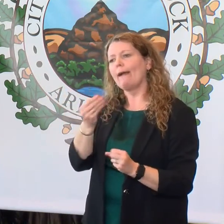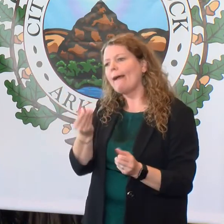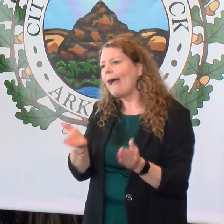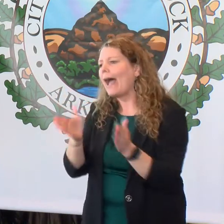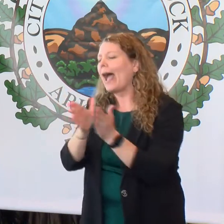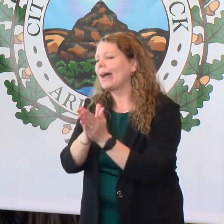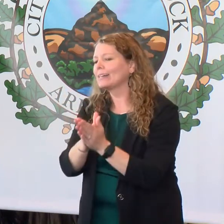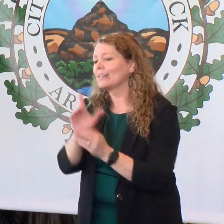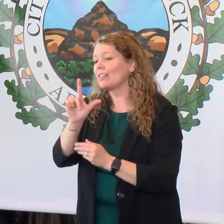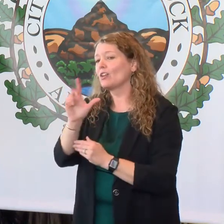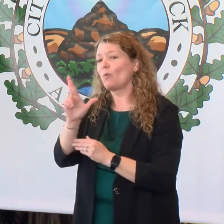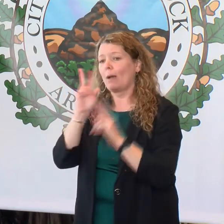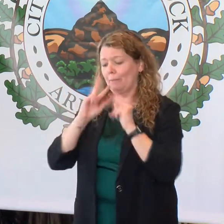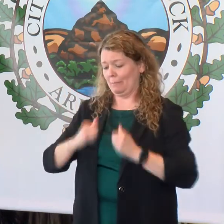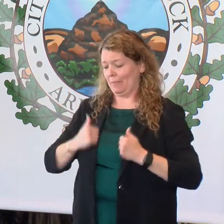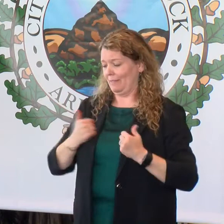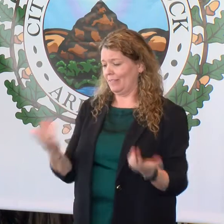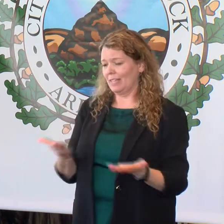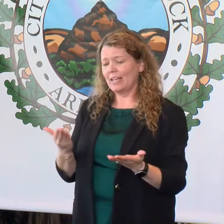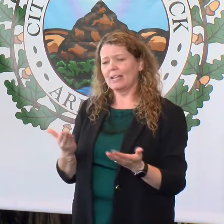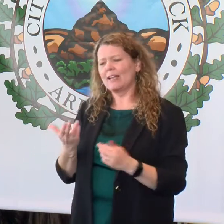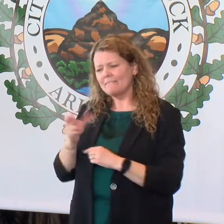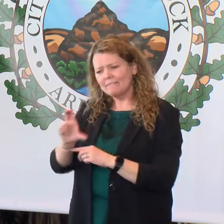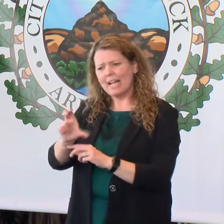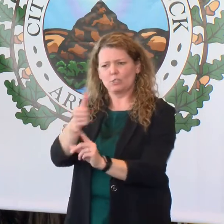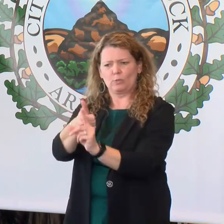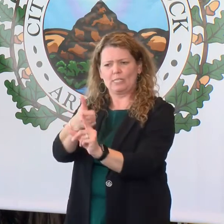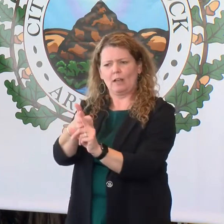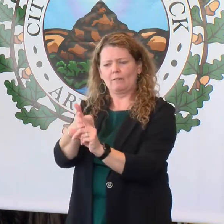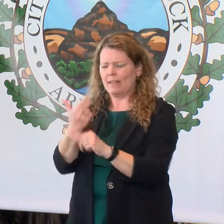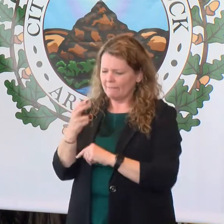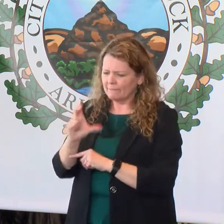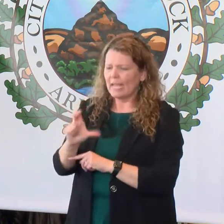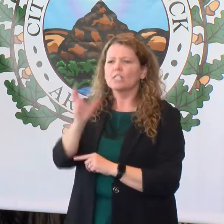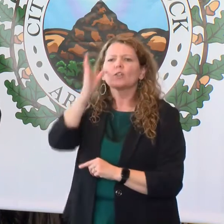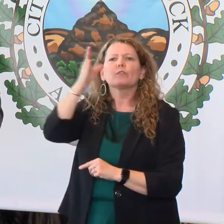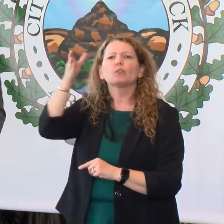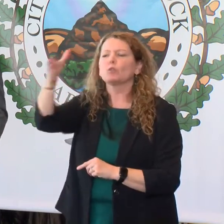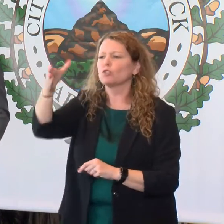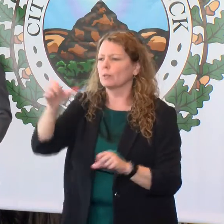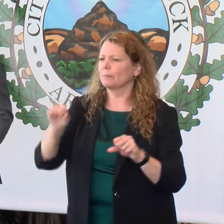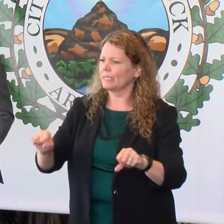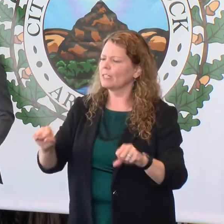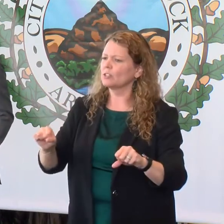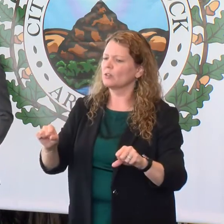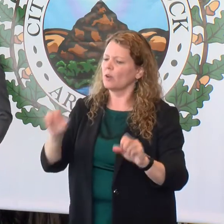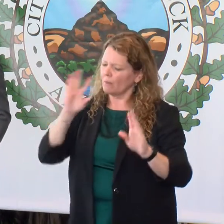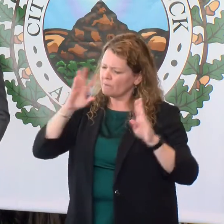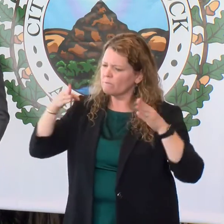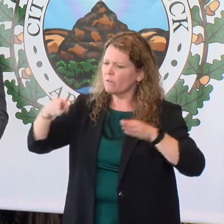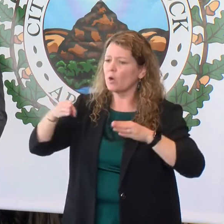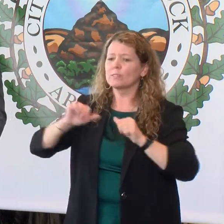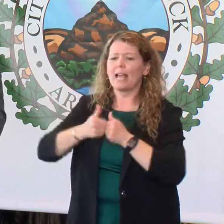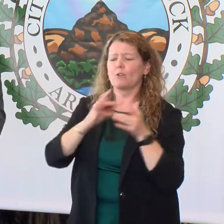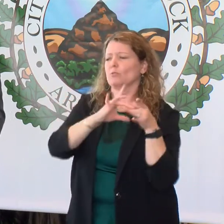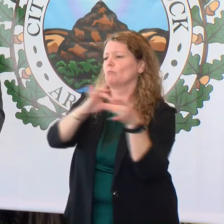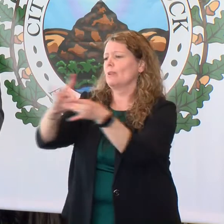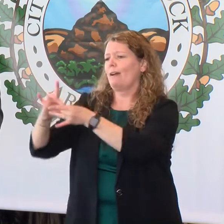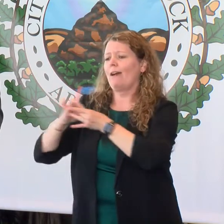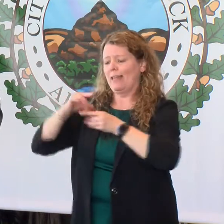Little Rock residents to invest in itself, to invest in our potential, to ensure that we focus on uniting our city,